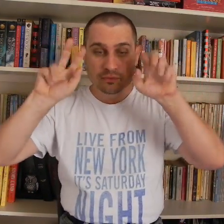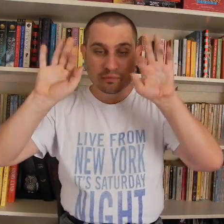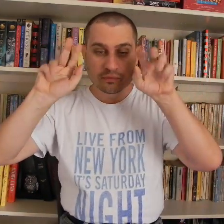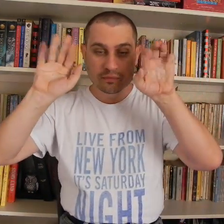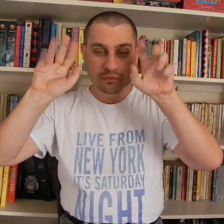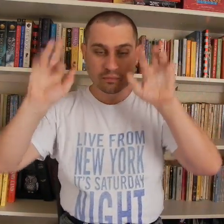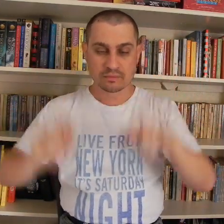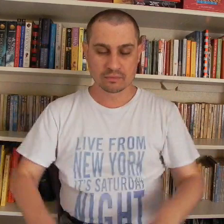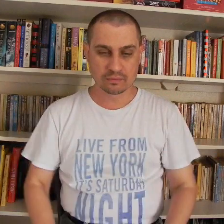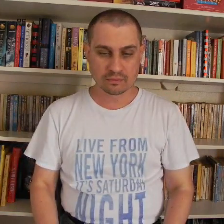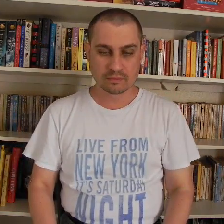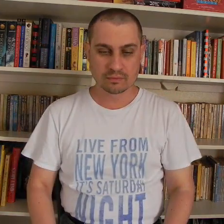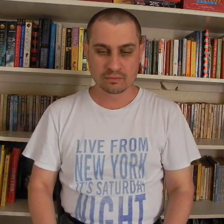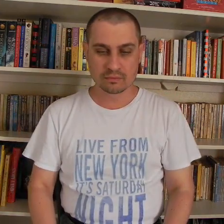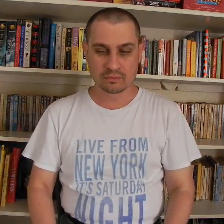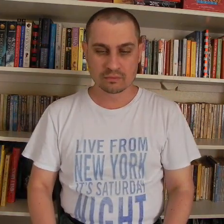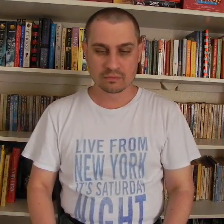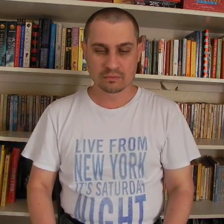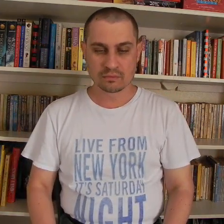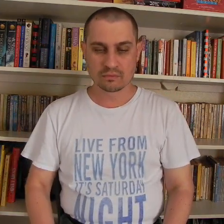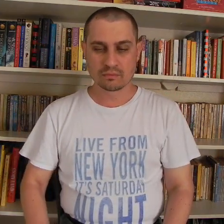One day